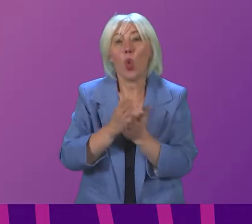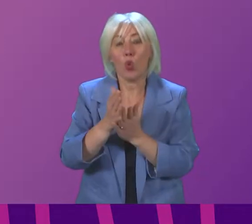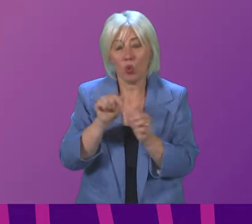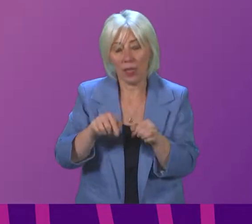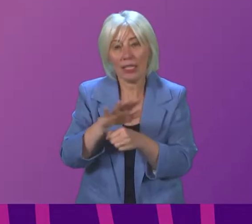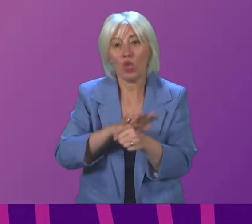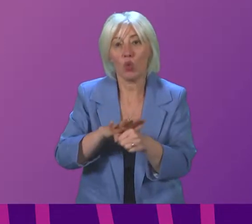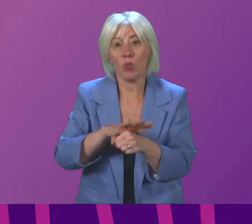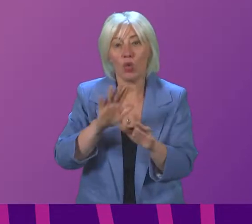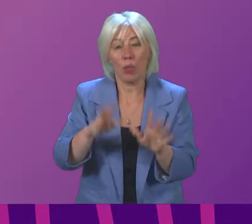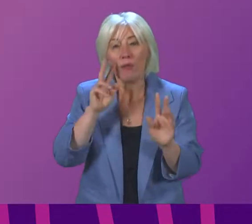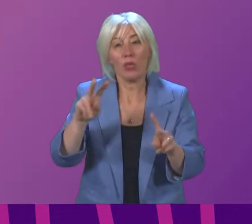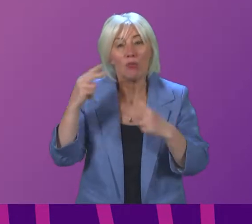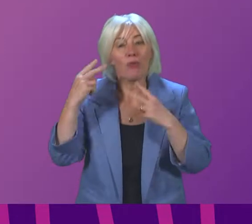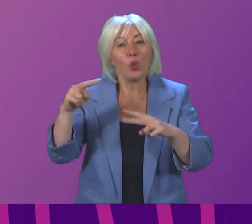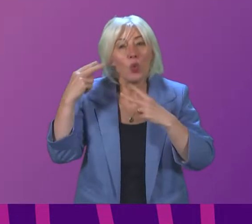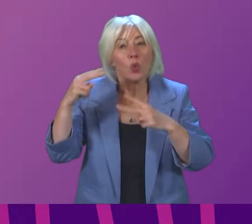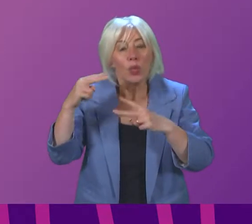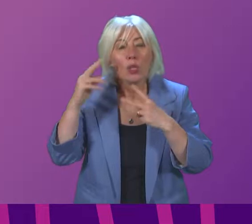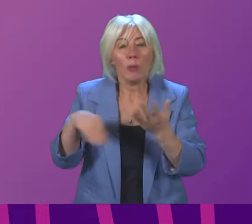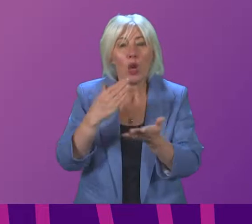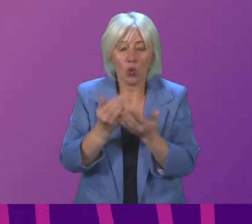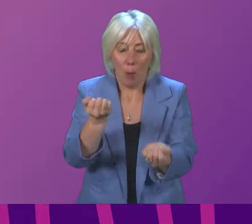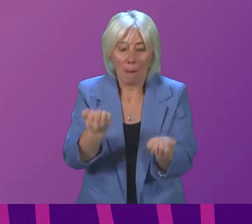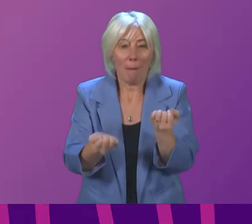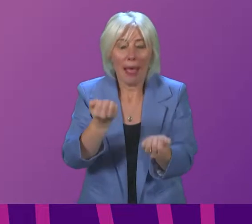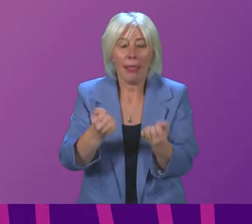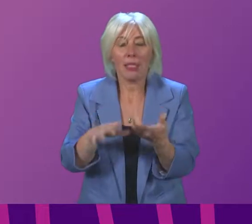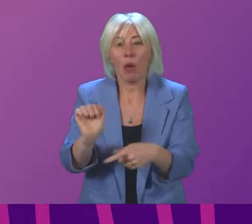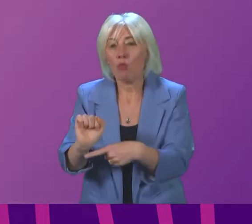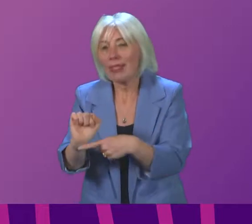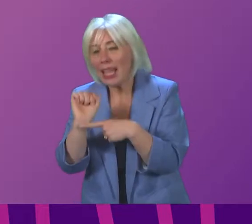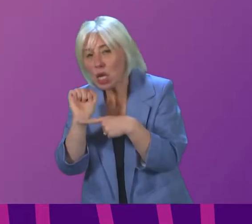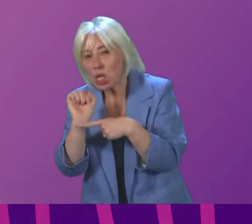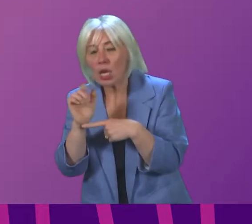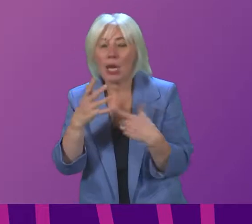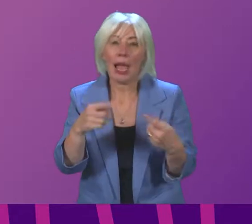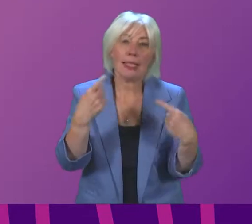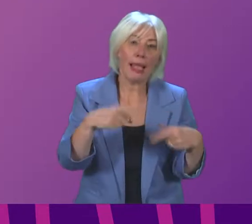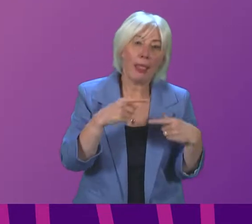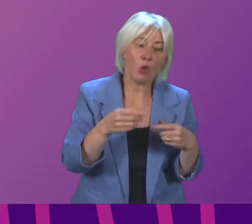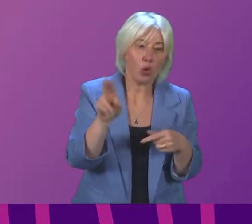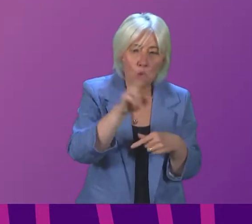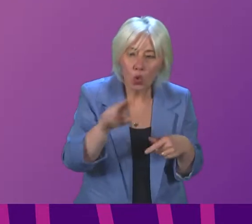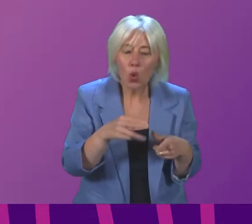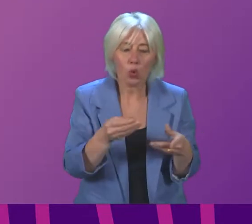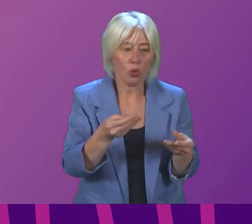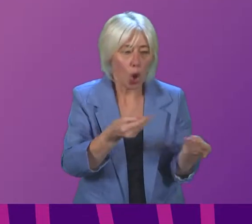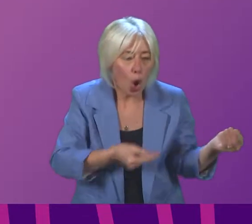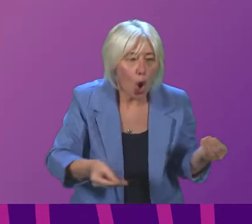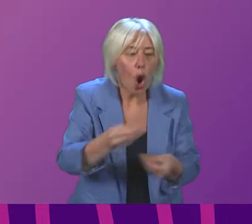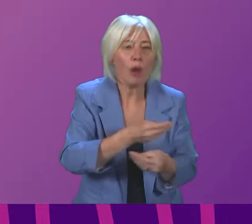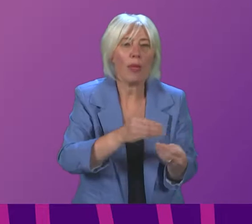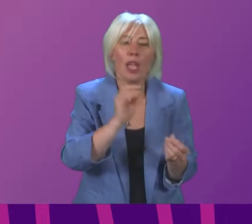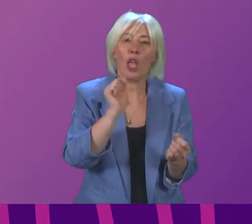keep all of this under review to strike that right balance between protection and allowing schools and the economy and critical services to